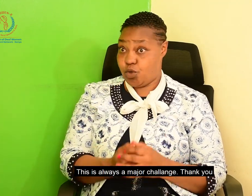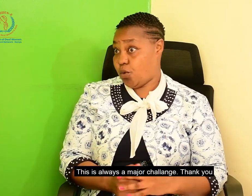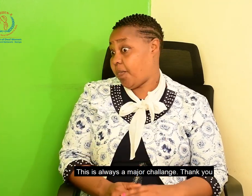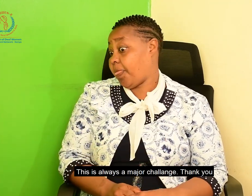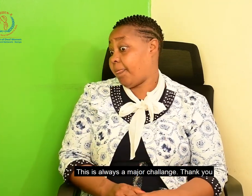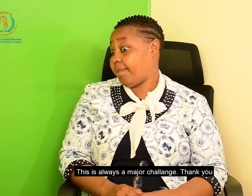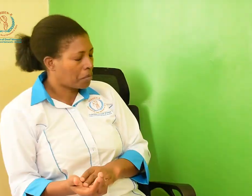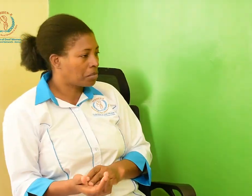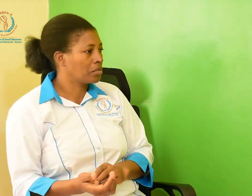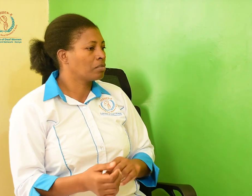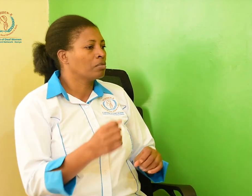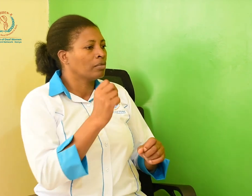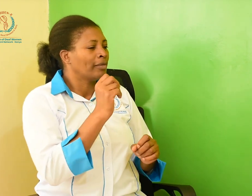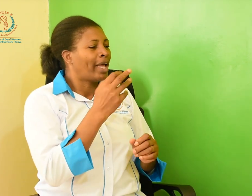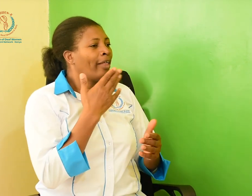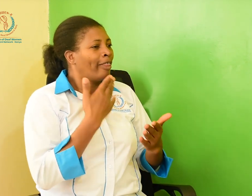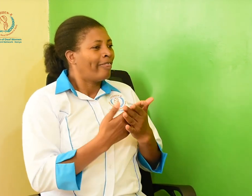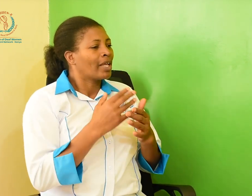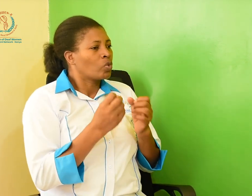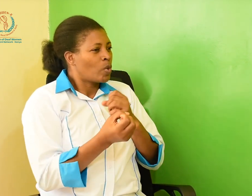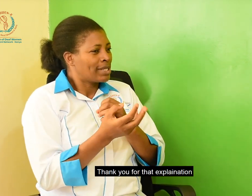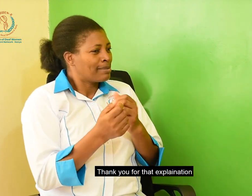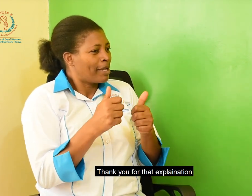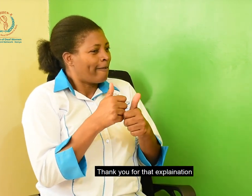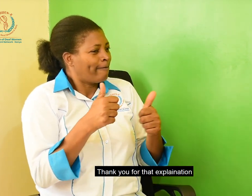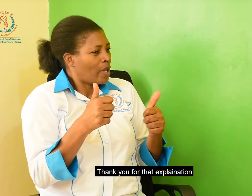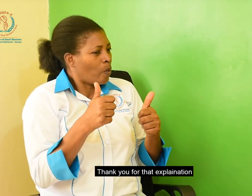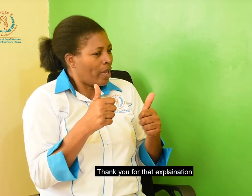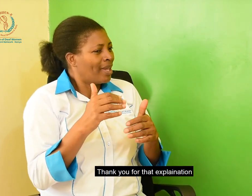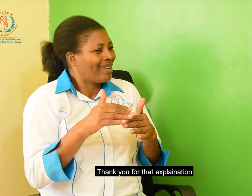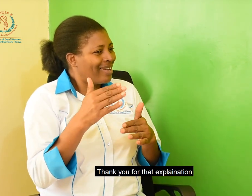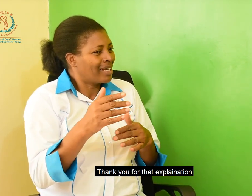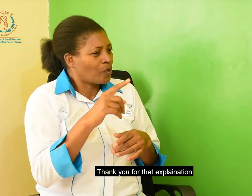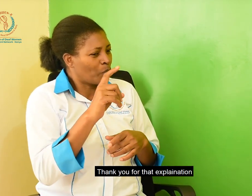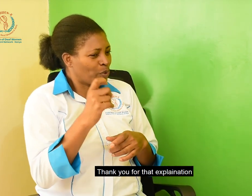Thank you. Thank you very much for that explanation.